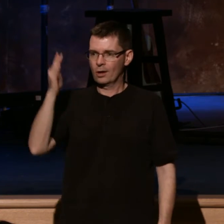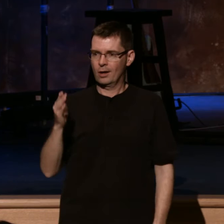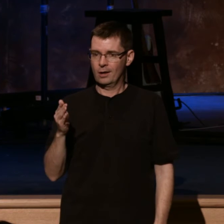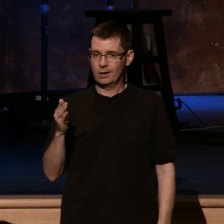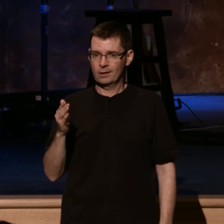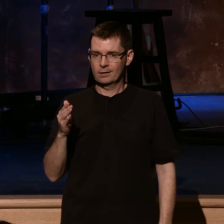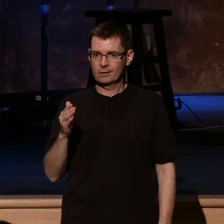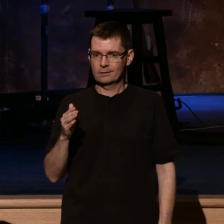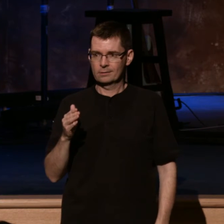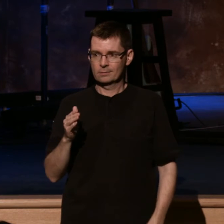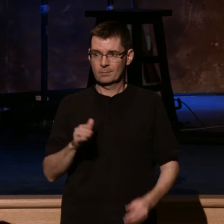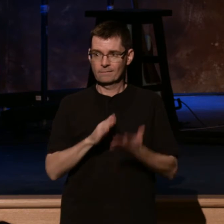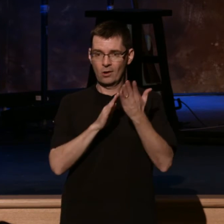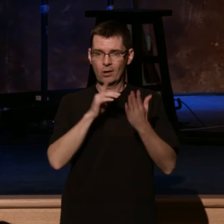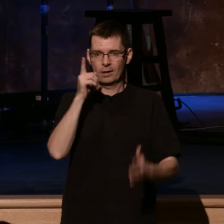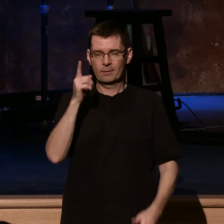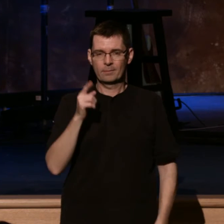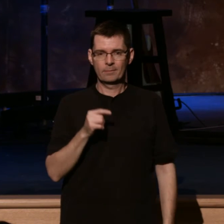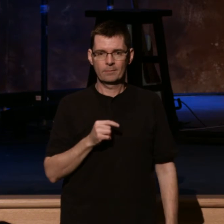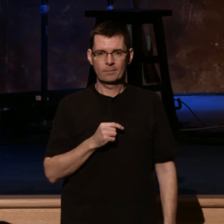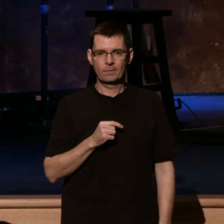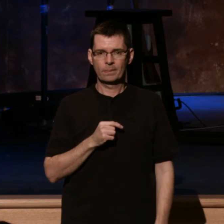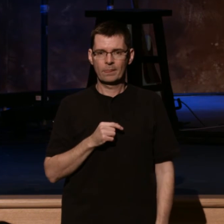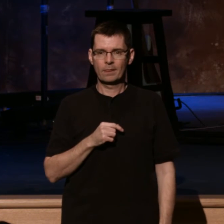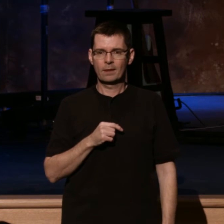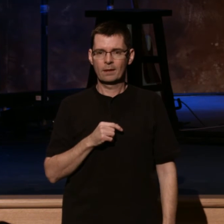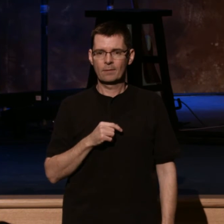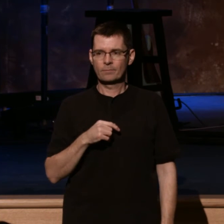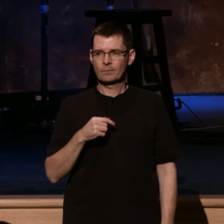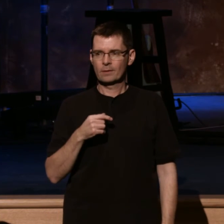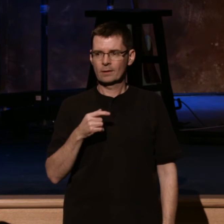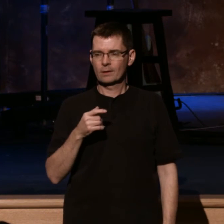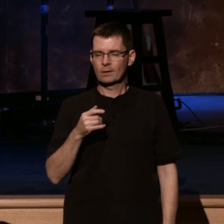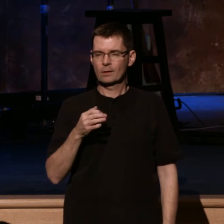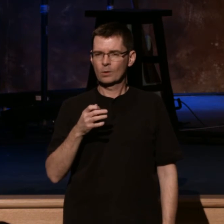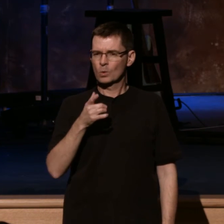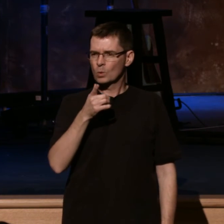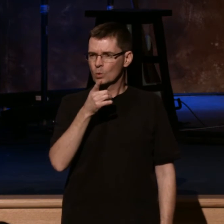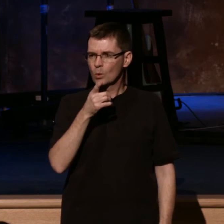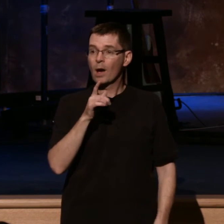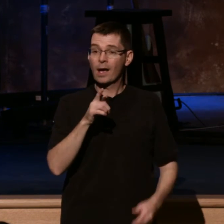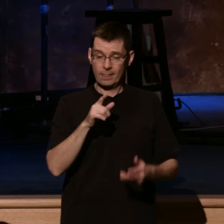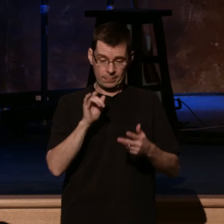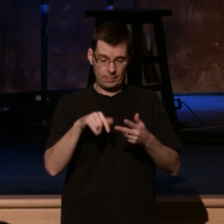And then, Lord, who is it that I want to glorify you because of me?